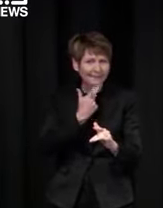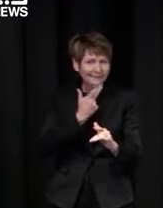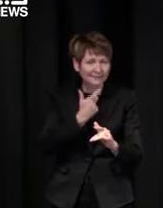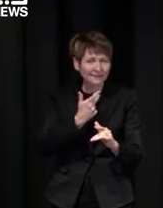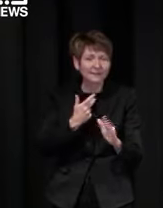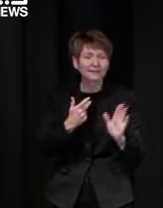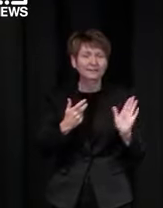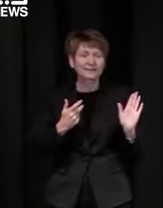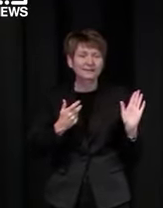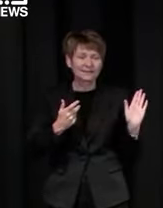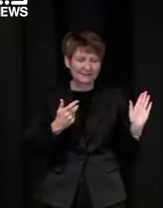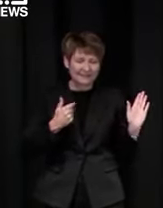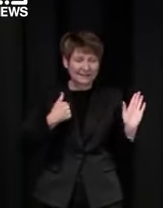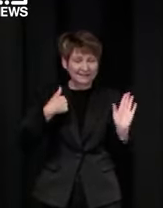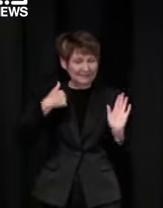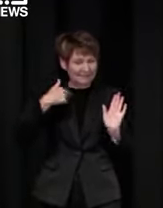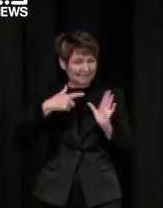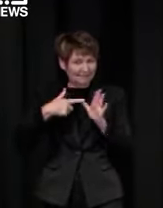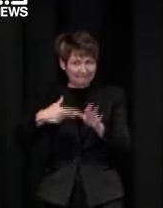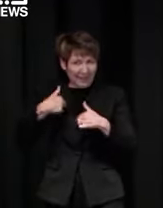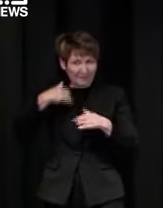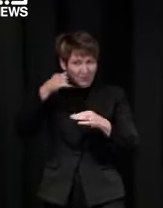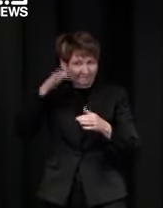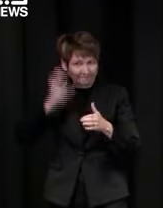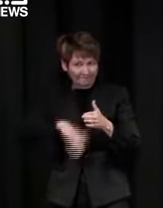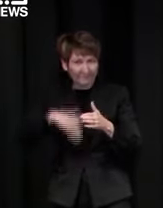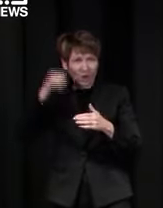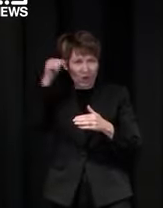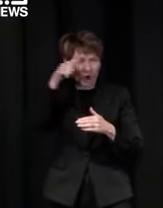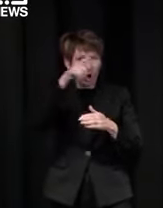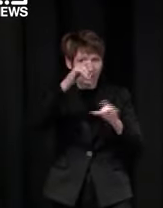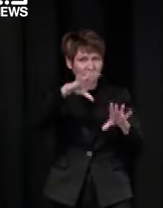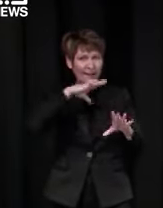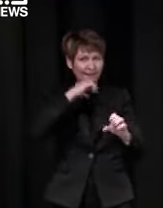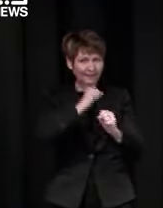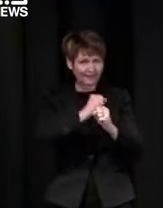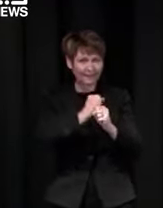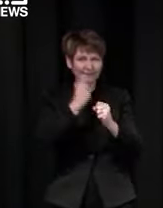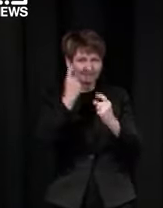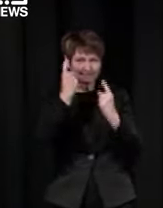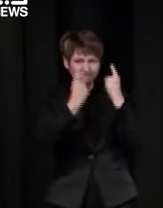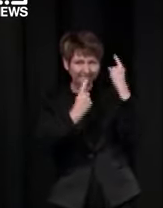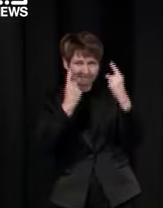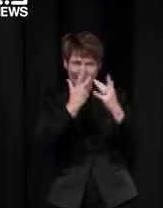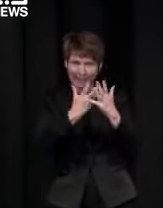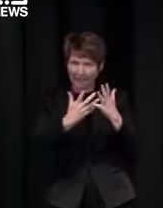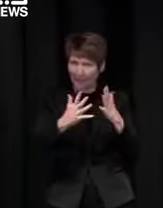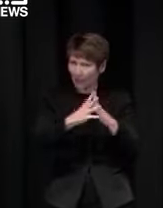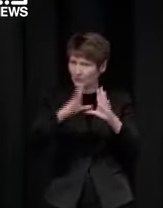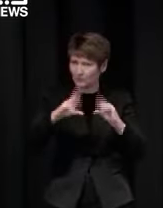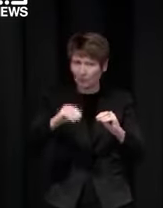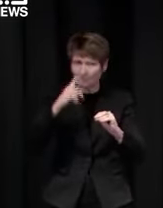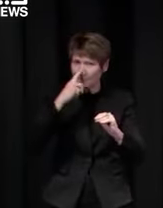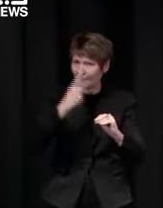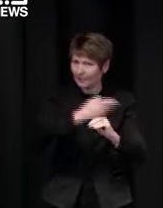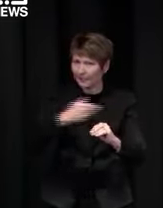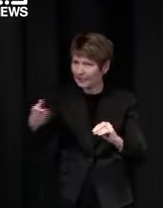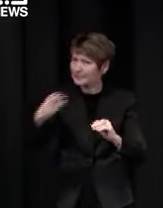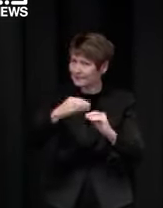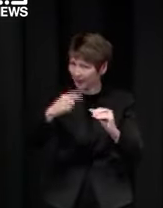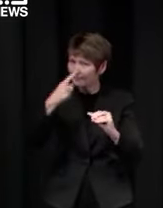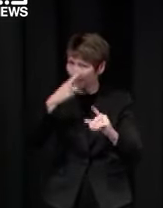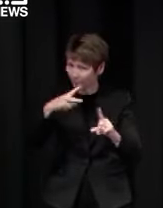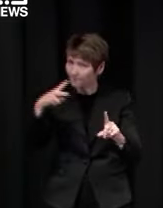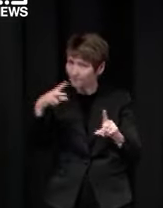system from um from fraud i have seen the reports which say that there is some um some ability for